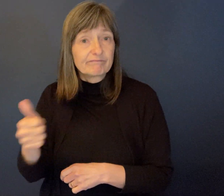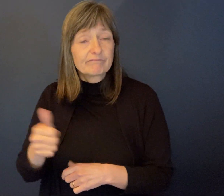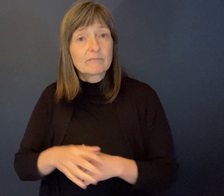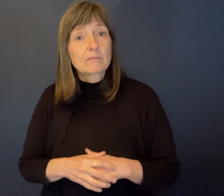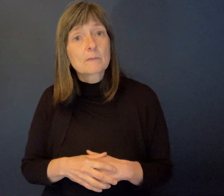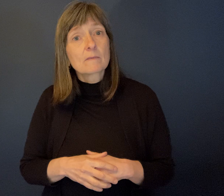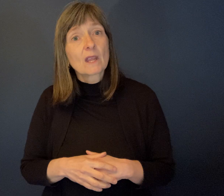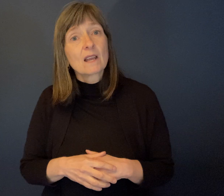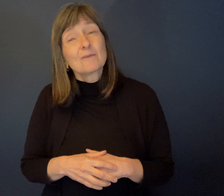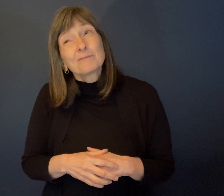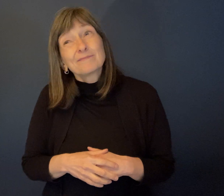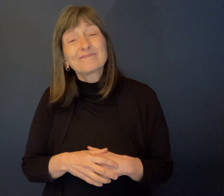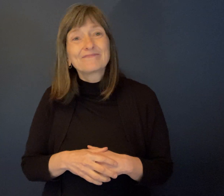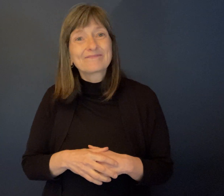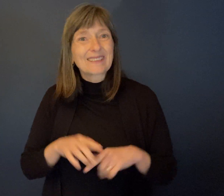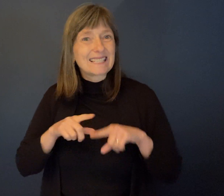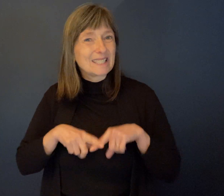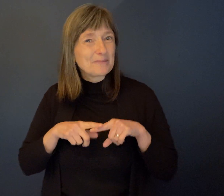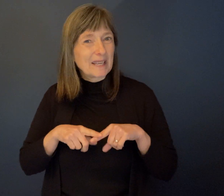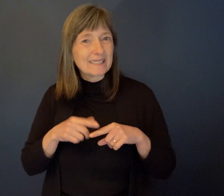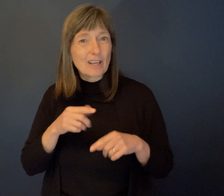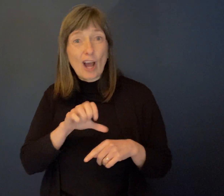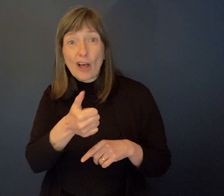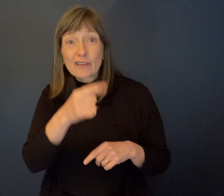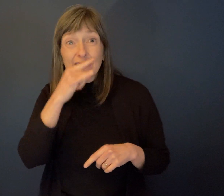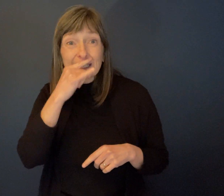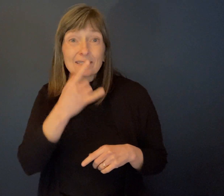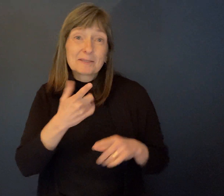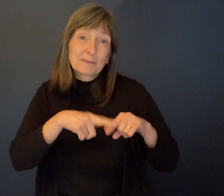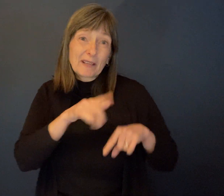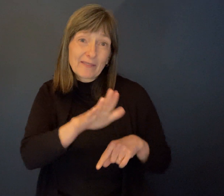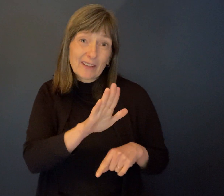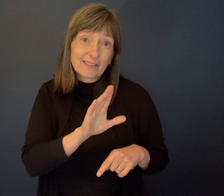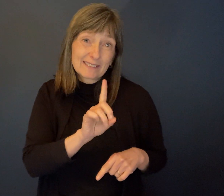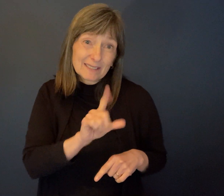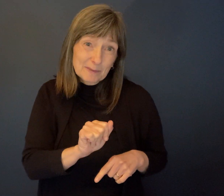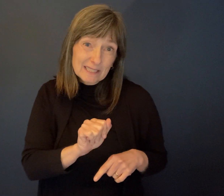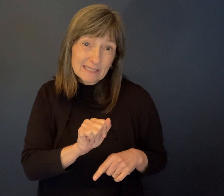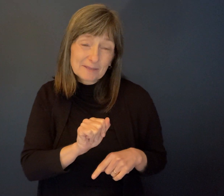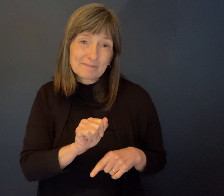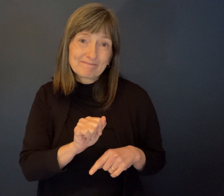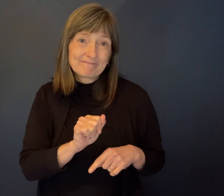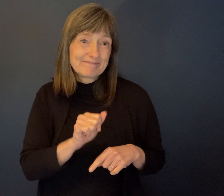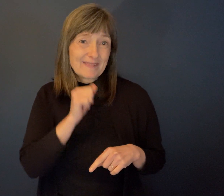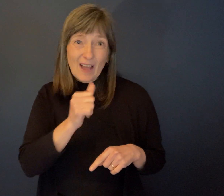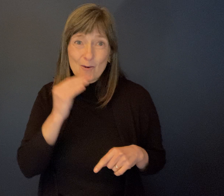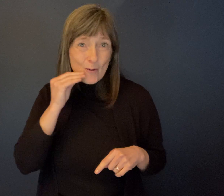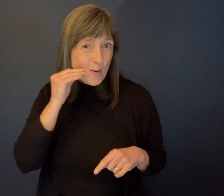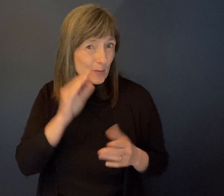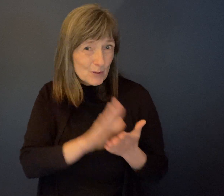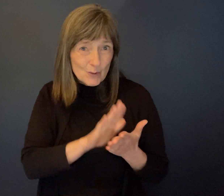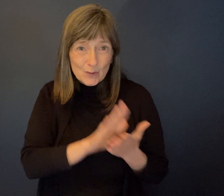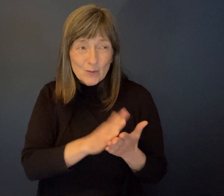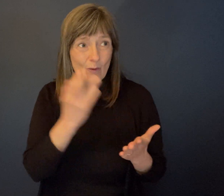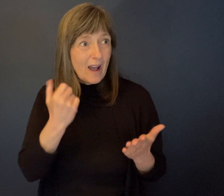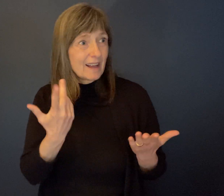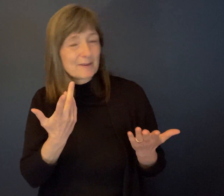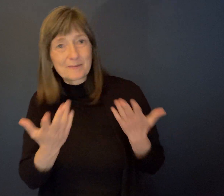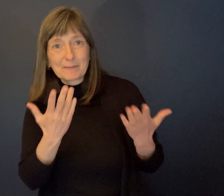children, depending on the level of disability, or maybe not as fortunate because accessibility would have been a real issue in terms of schools at that